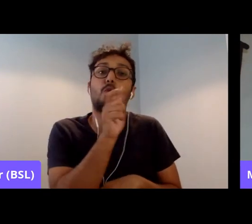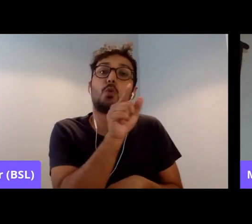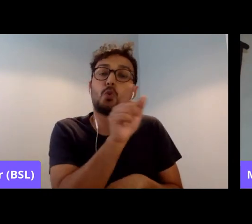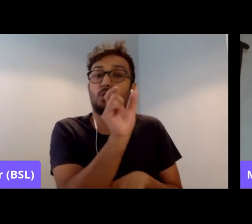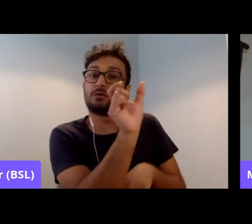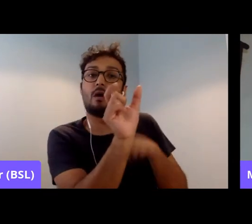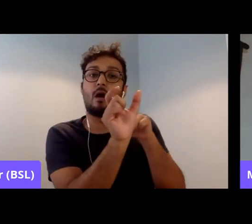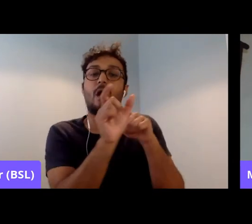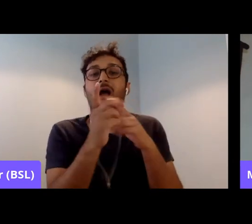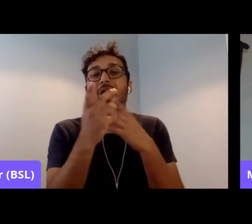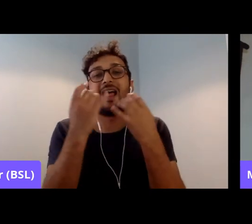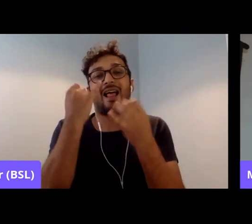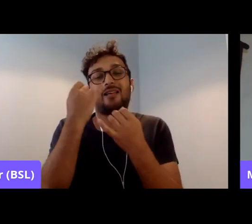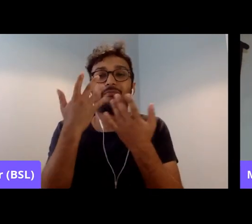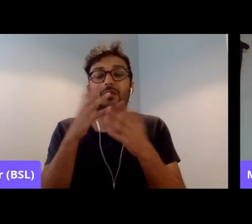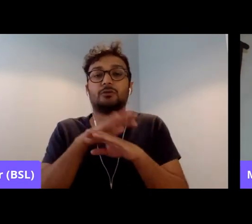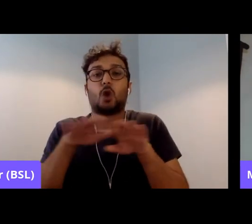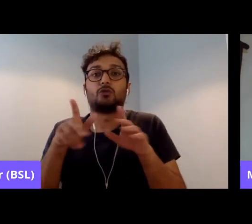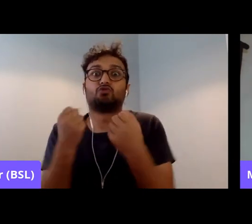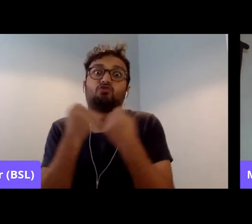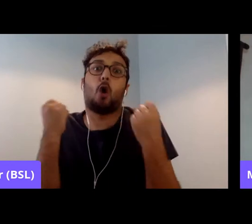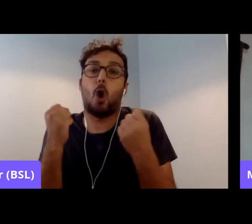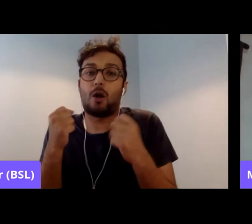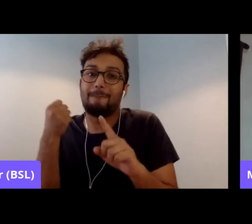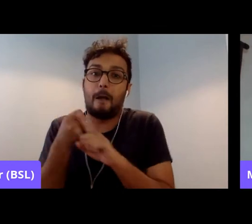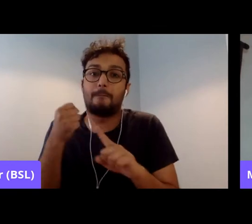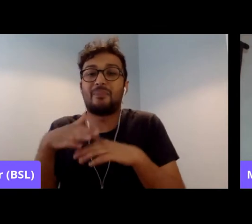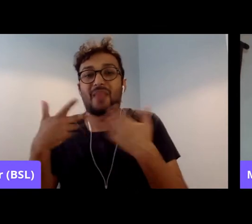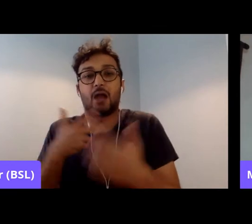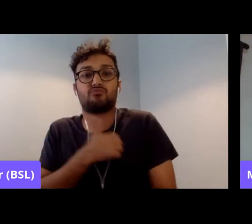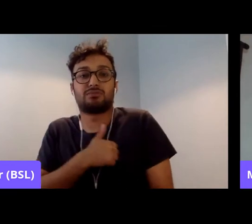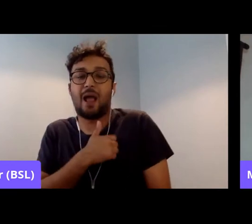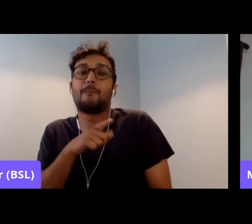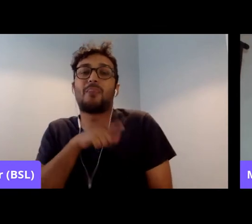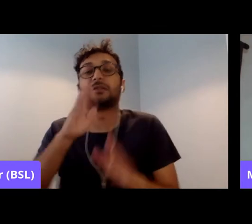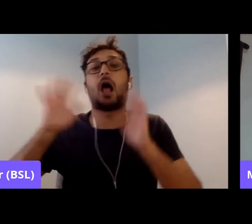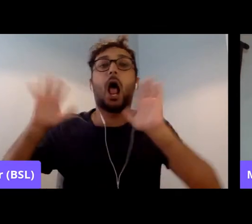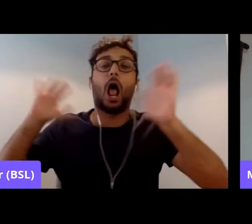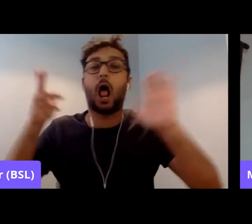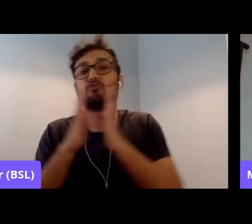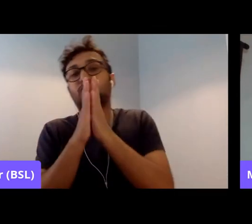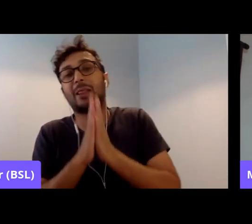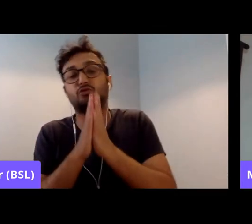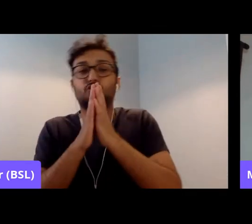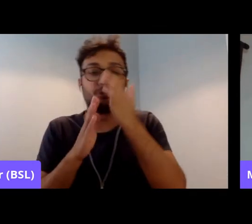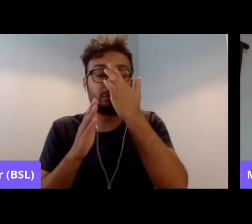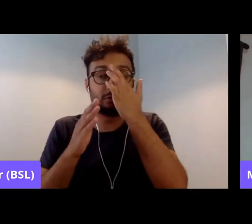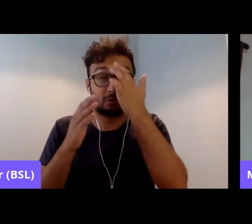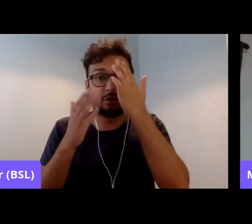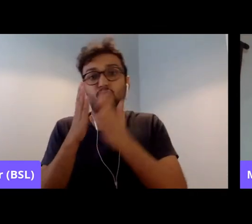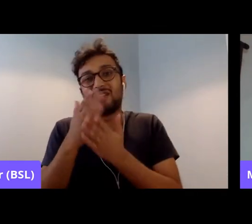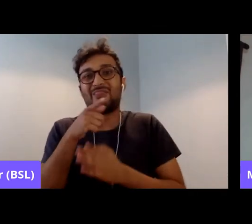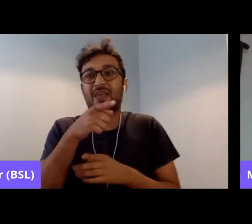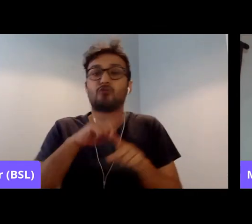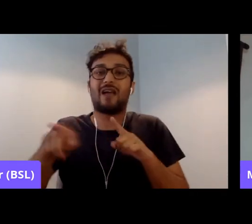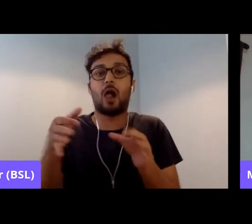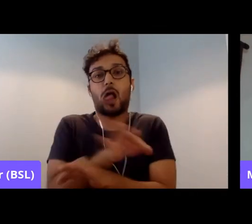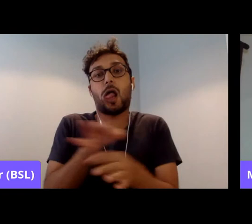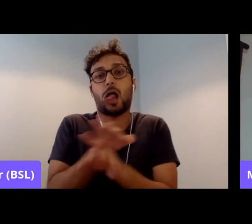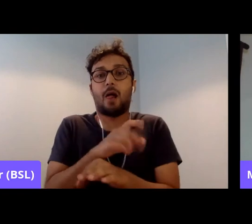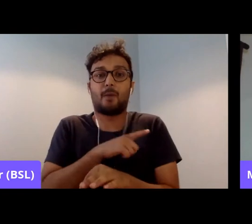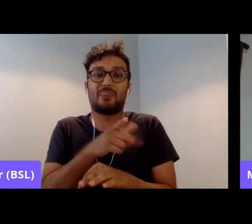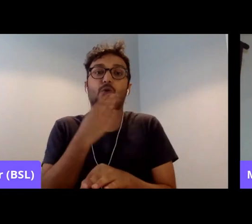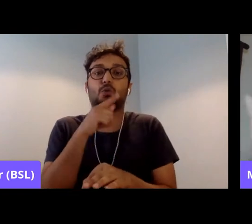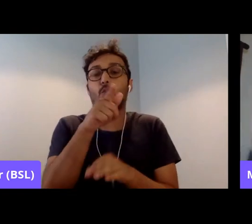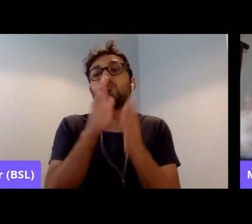excuse of saying that they're speaking out against religion, and the potential effects of religion, and they're not speaking out against the community, almost